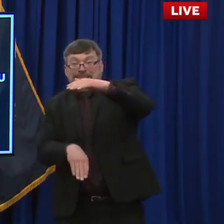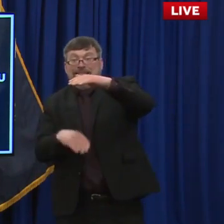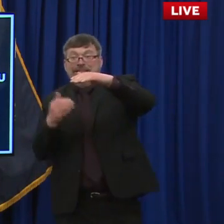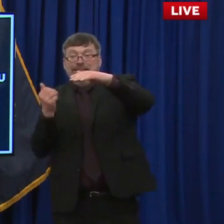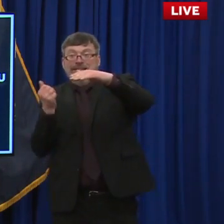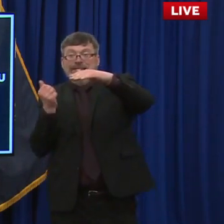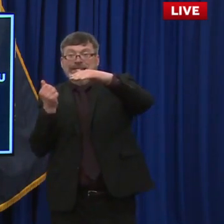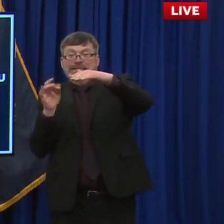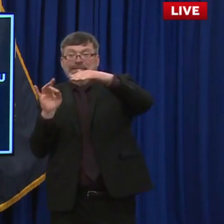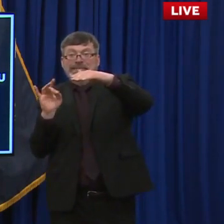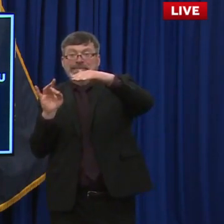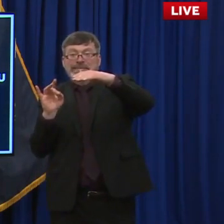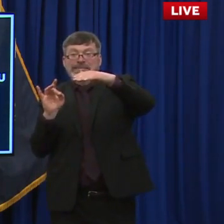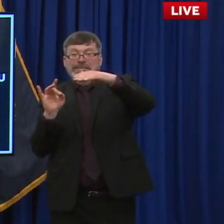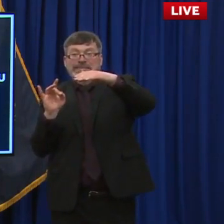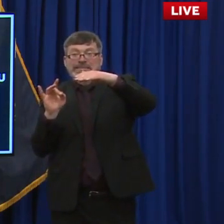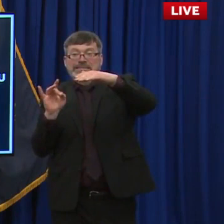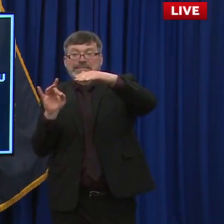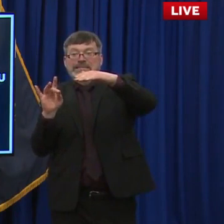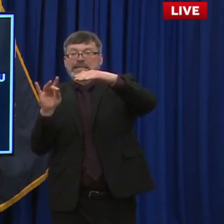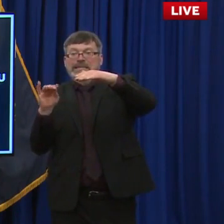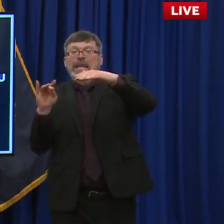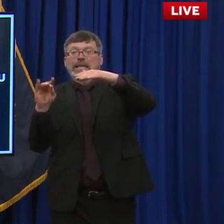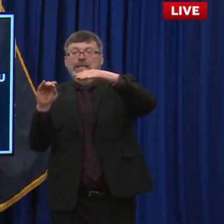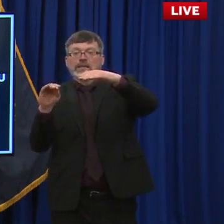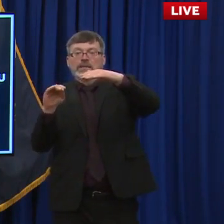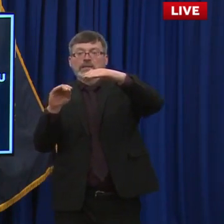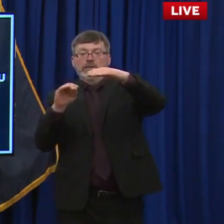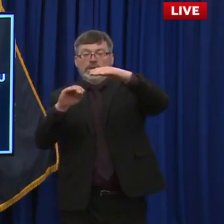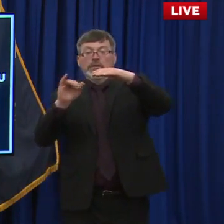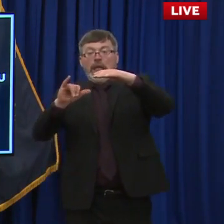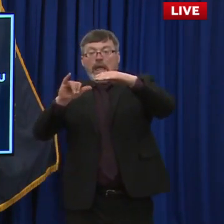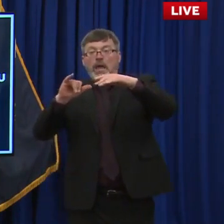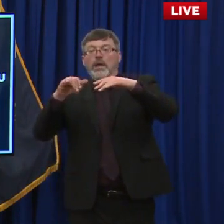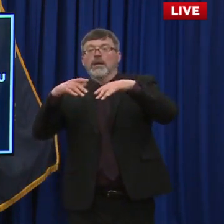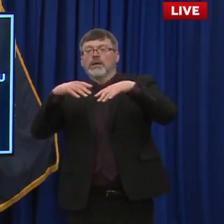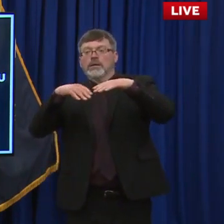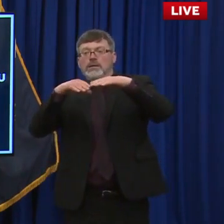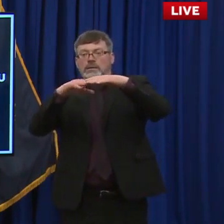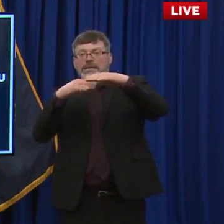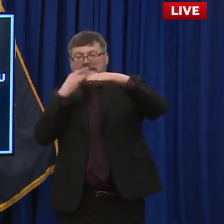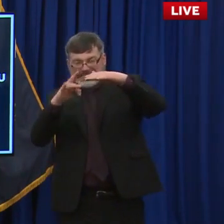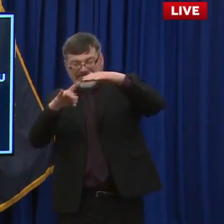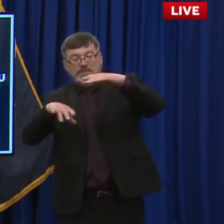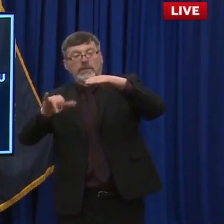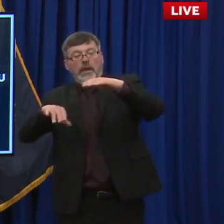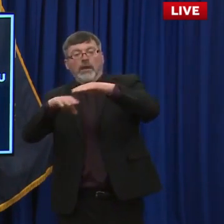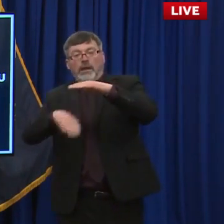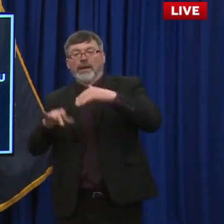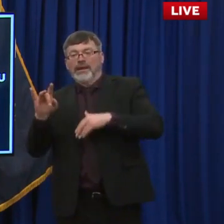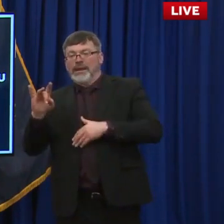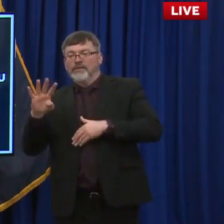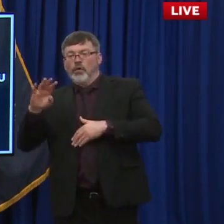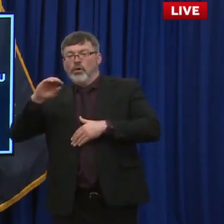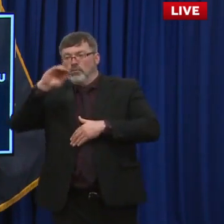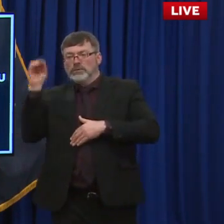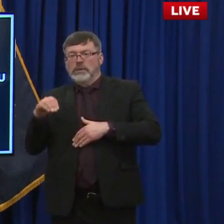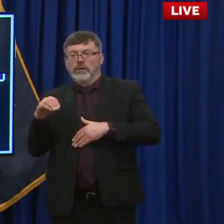diverse, younger population here in New Hampshire. And so if you really wanted to understand what the race and ethnicity